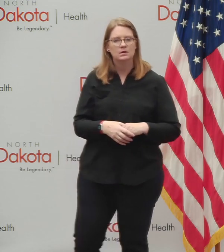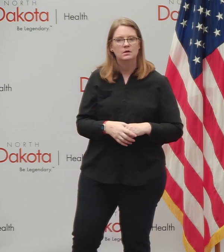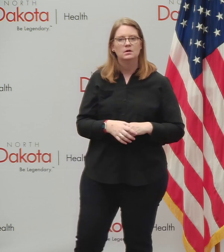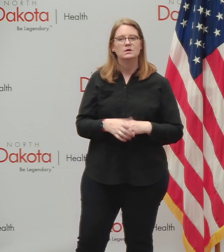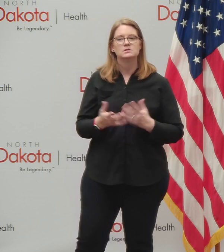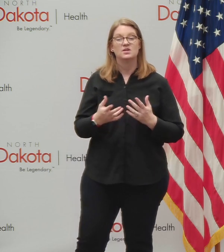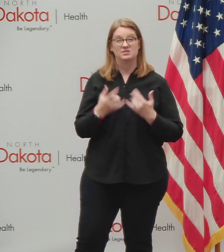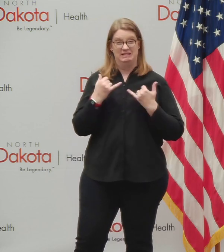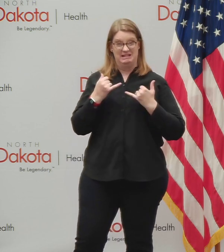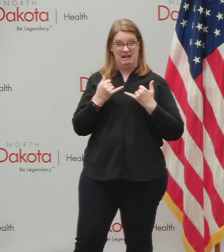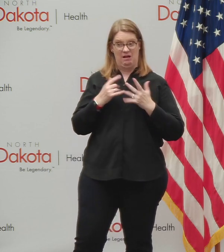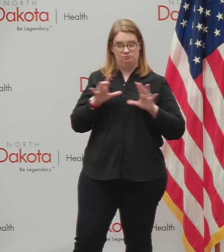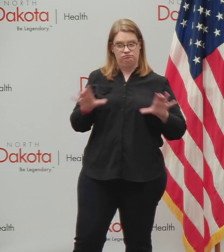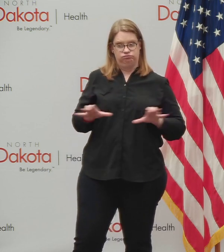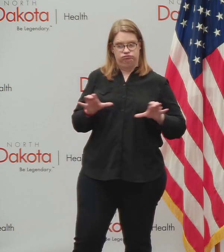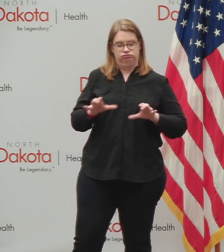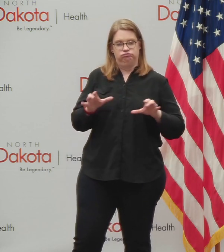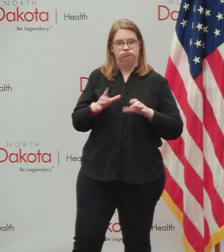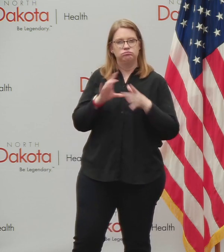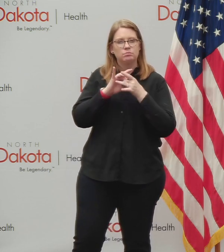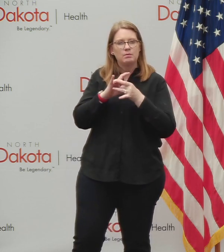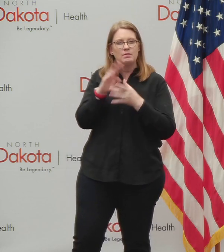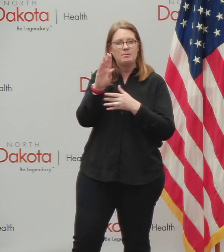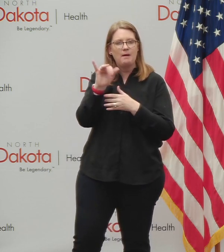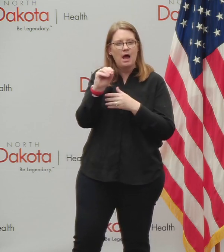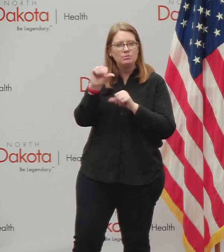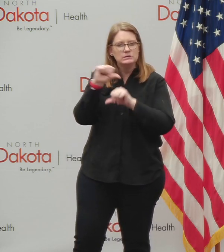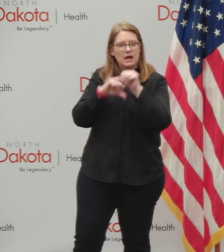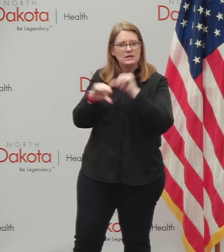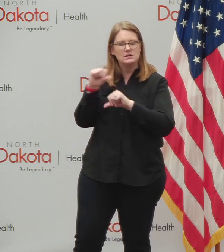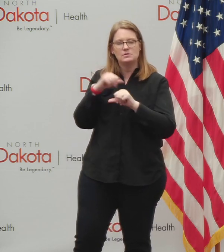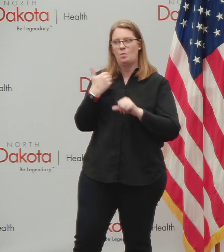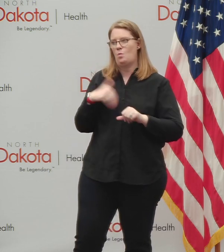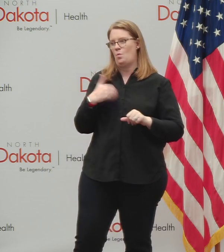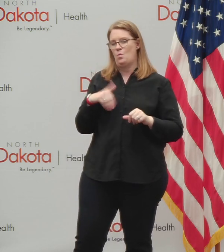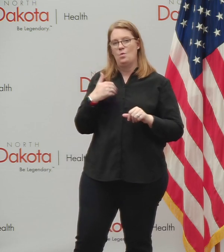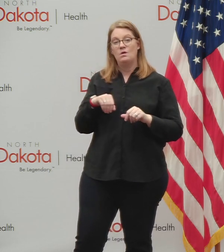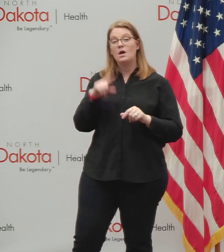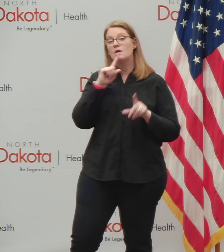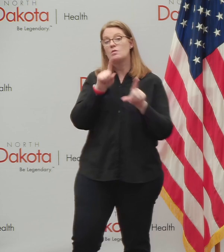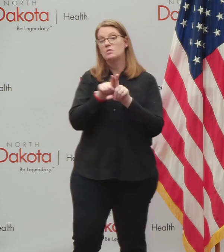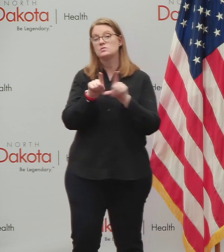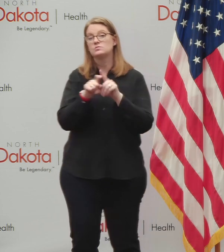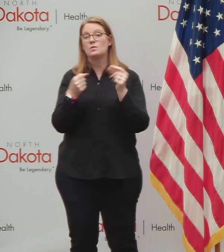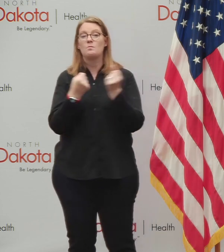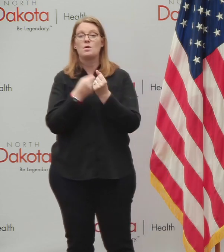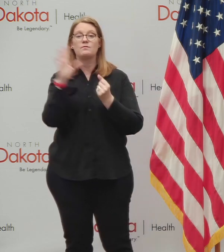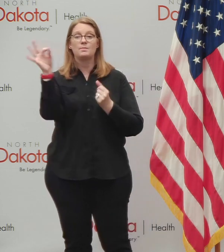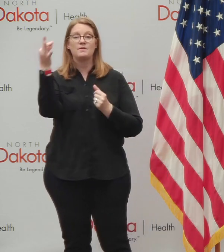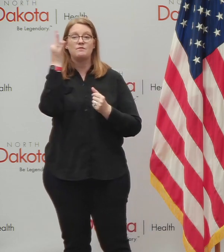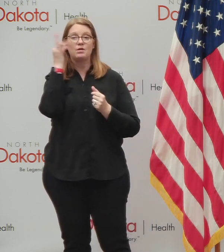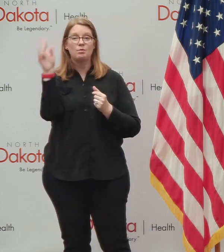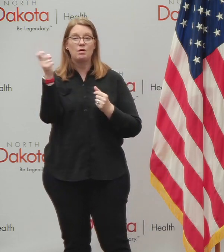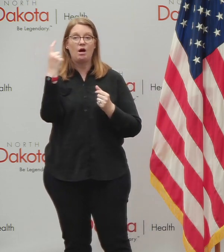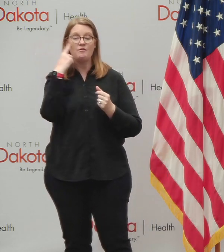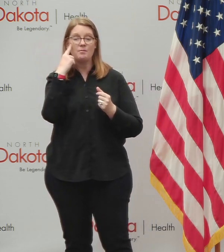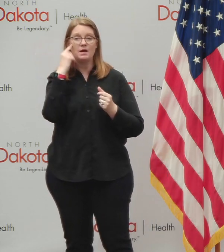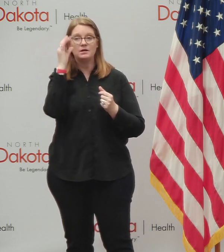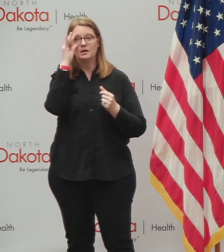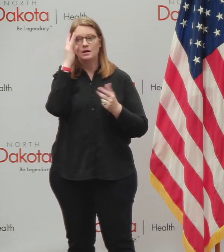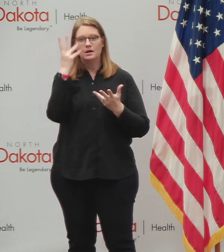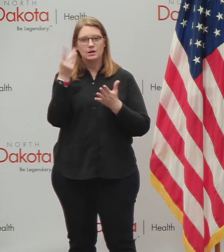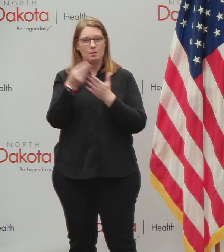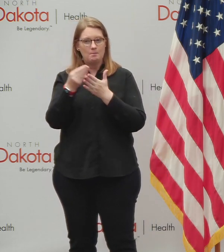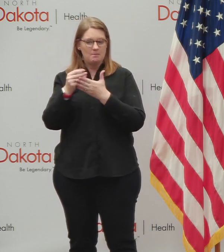record effort going on in the whole biosciences world. And with the great support from the federal government response here, in terms of putting